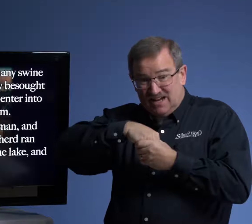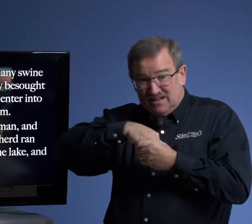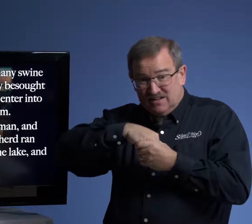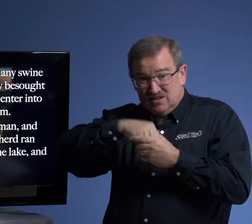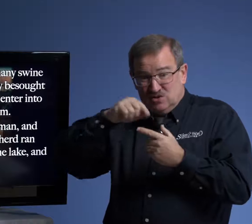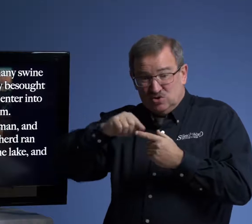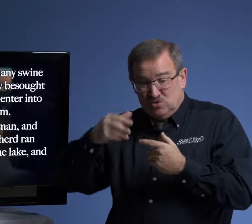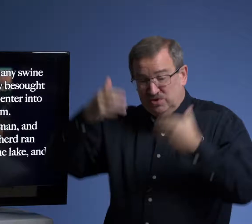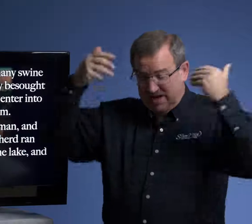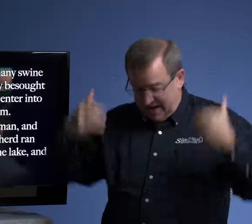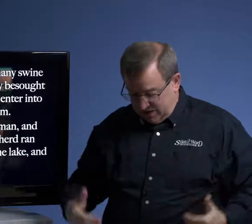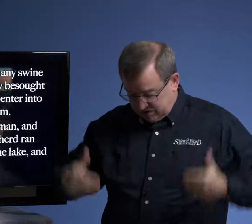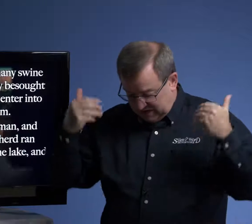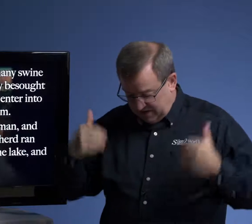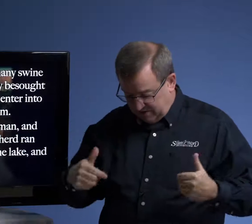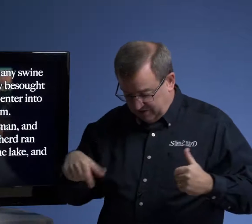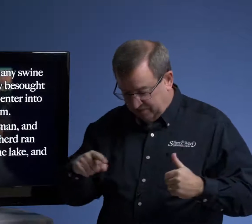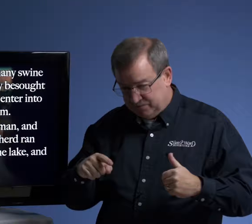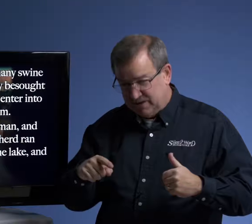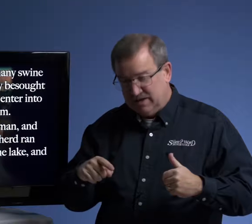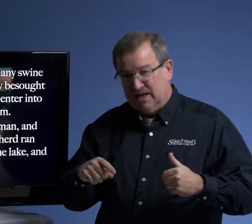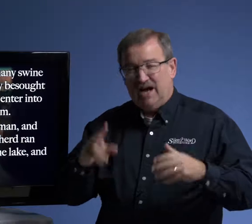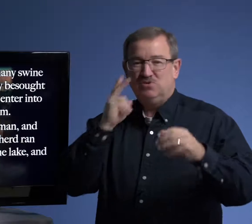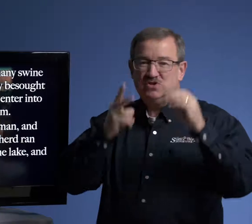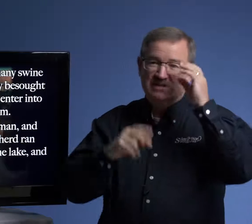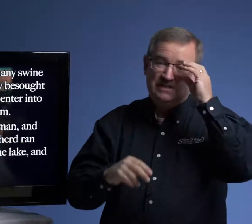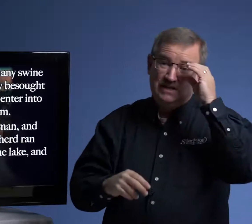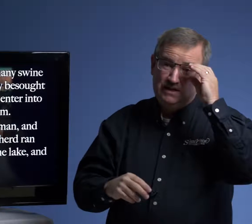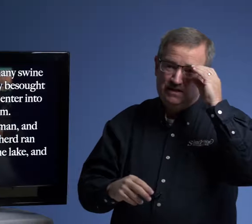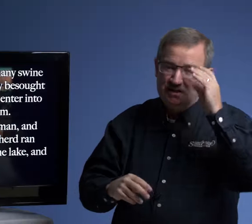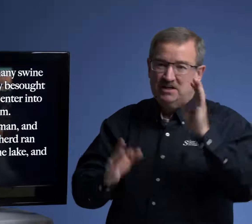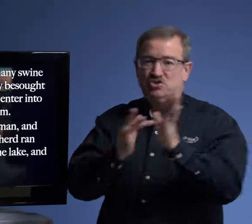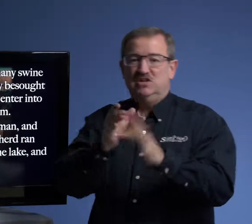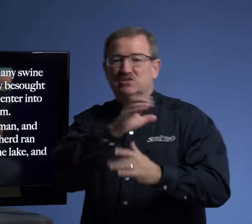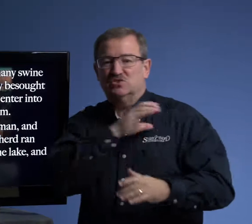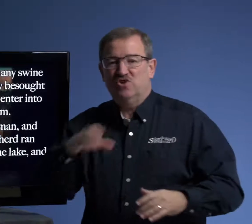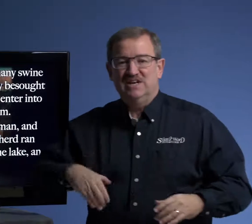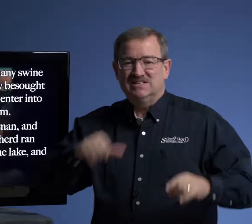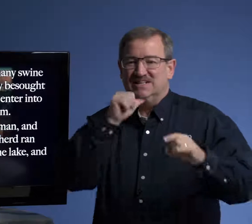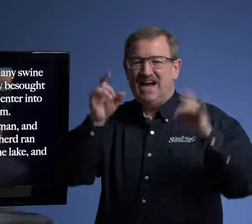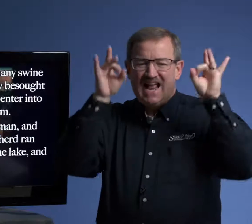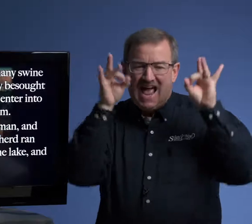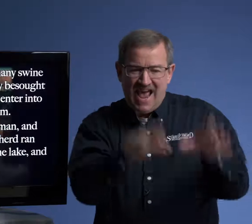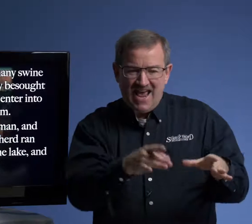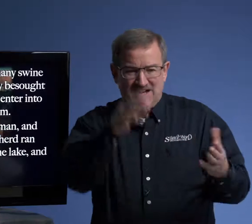to the outside of him. I want you to see Jesus Christ did not hate